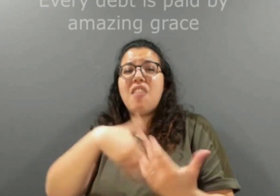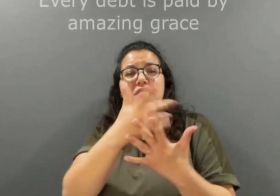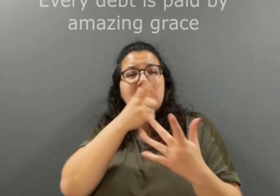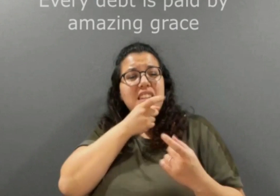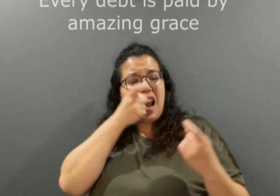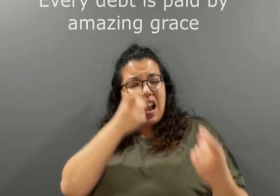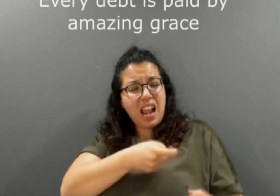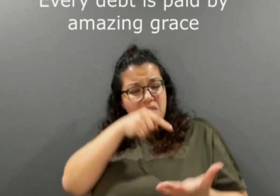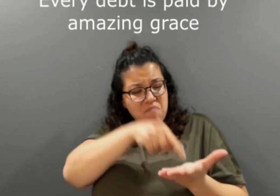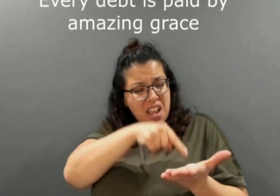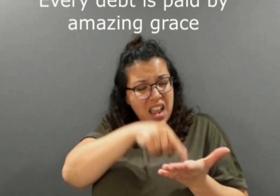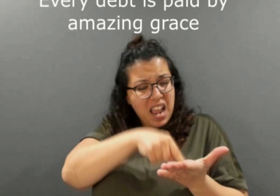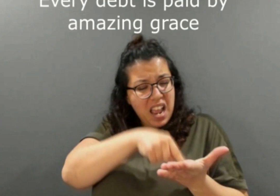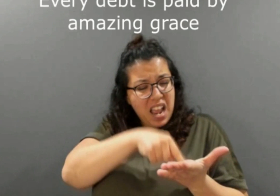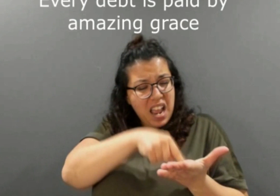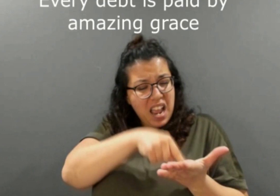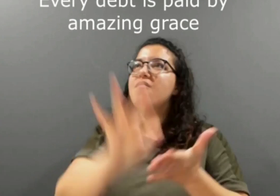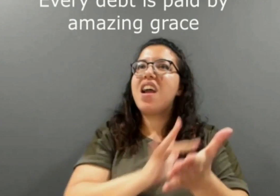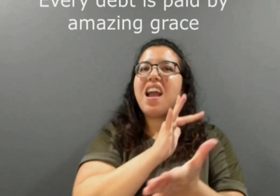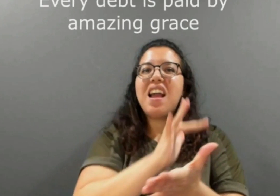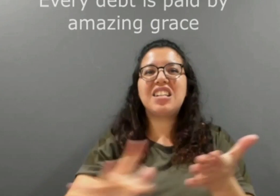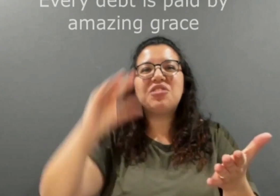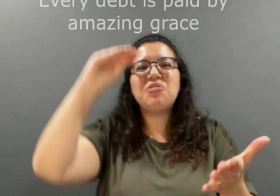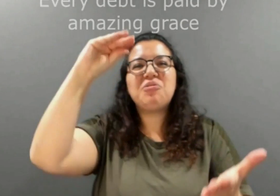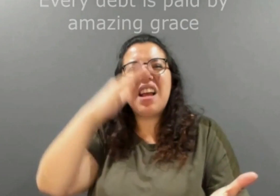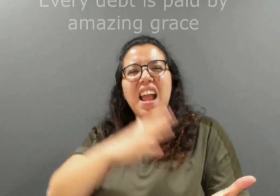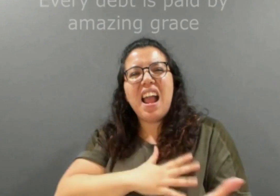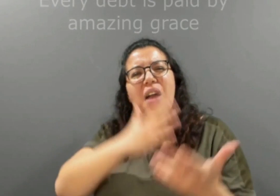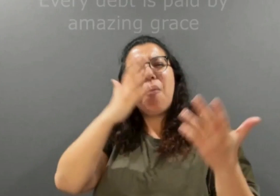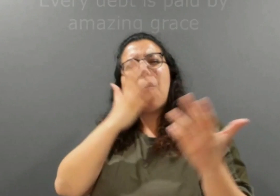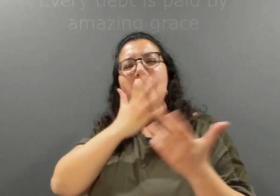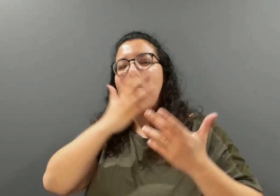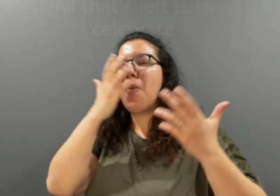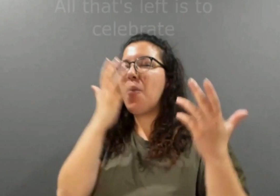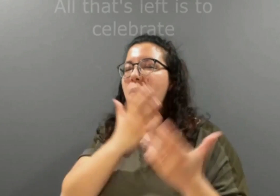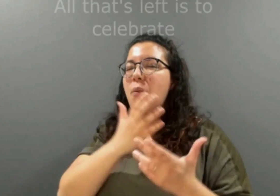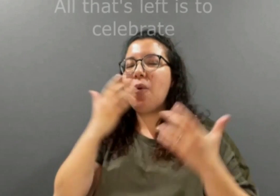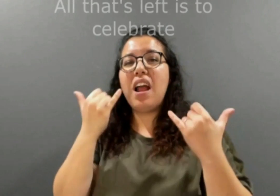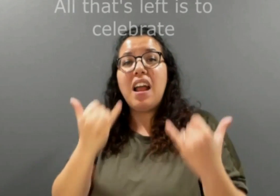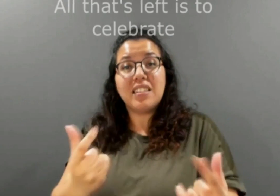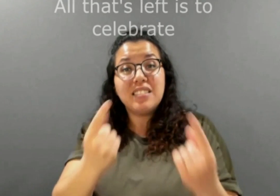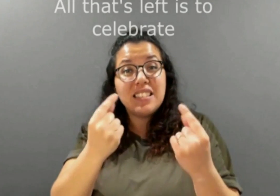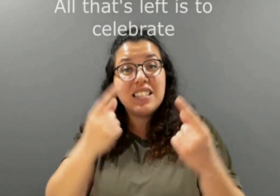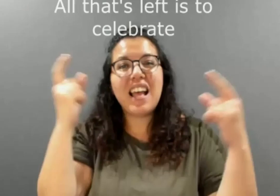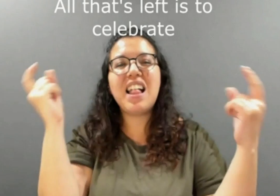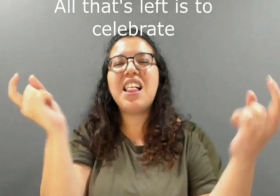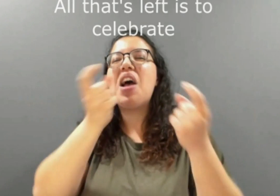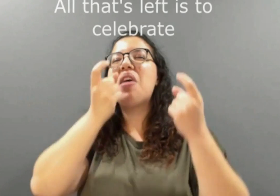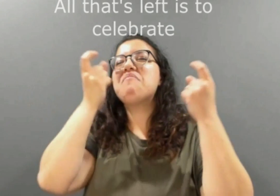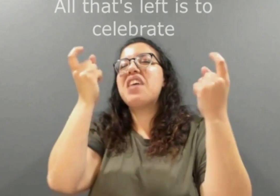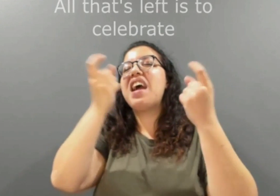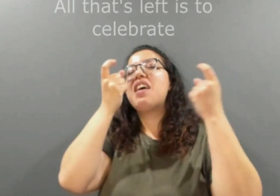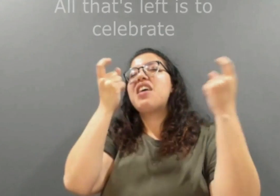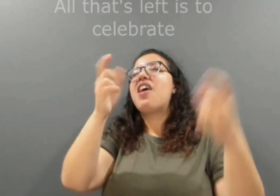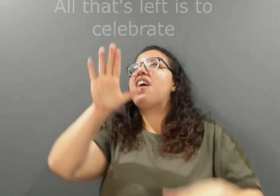is paid by amazing grace All that's left is to celebrate Your love